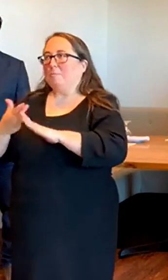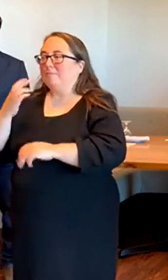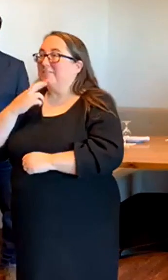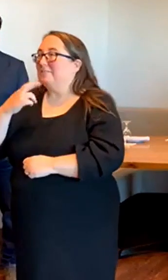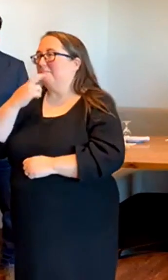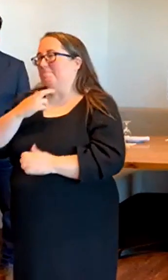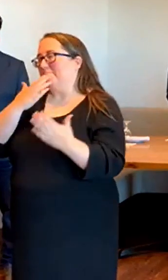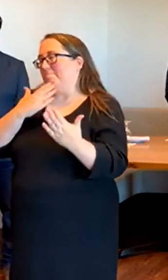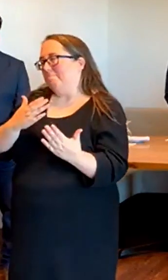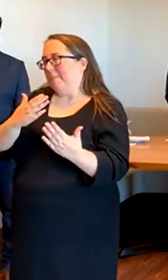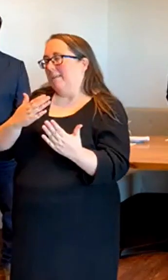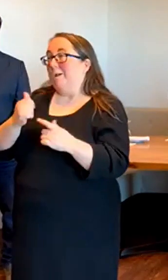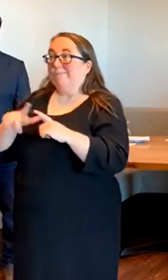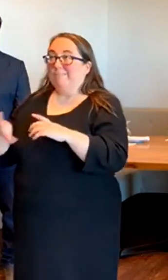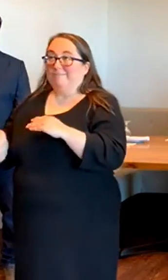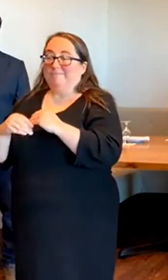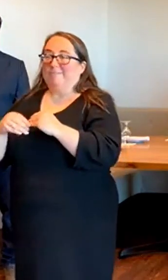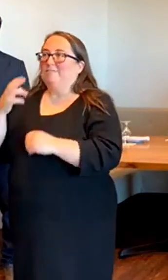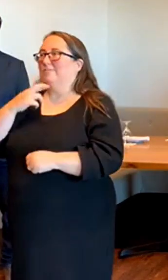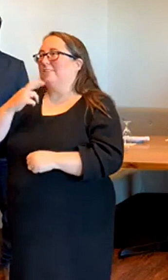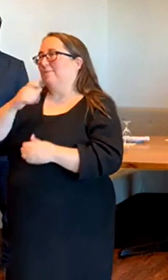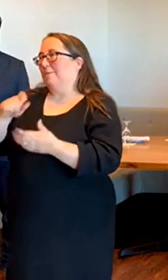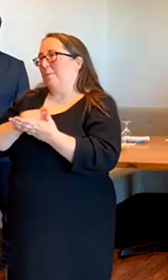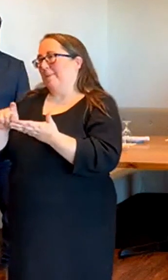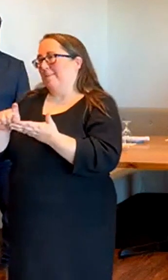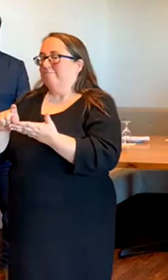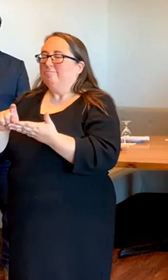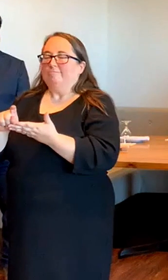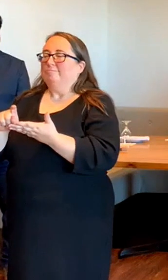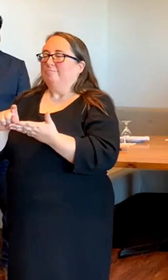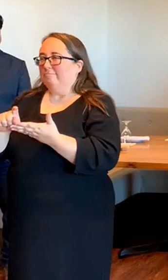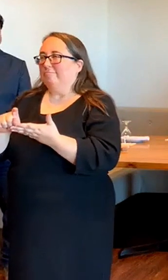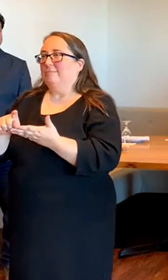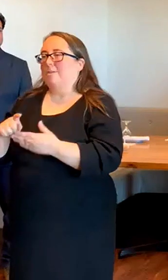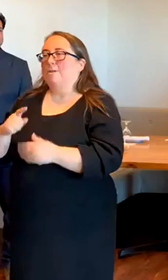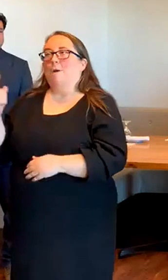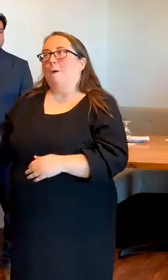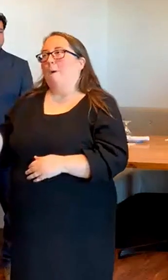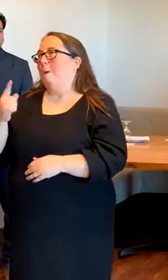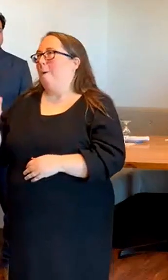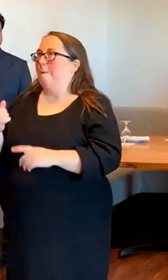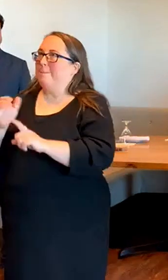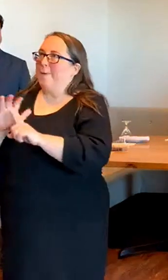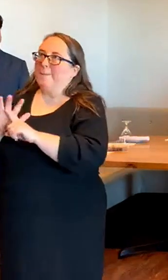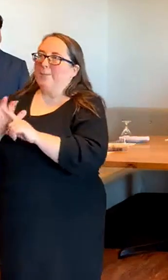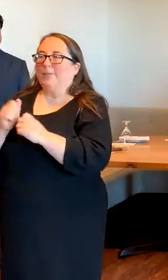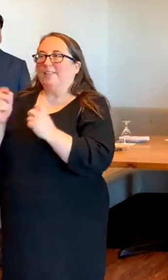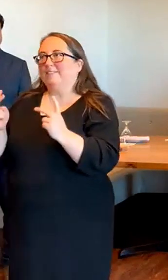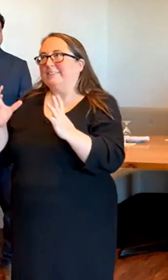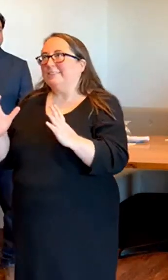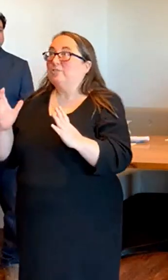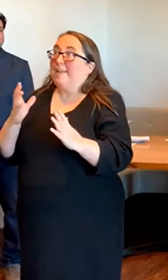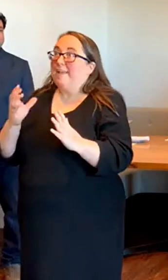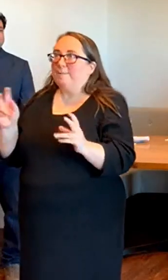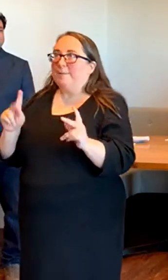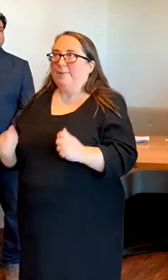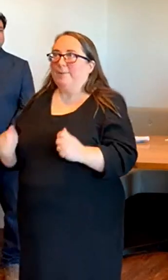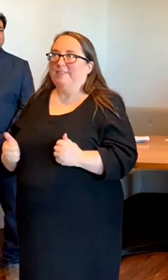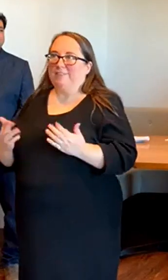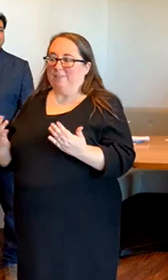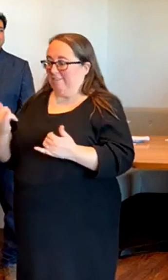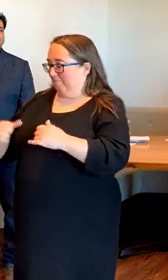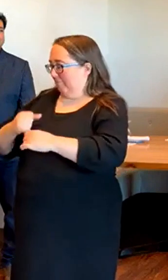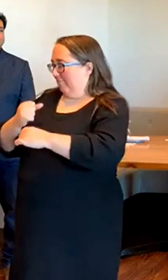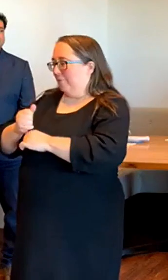add that Restaurant Weeks has always been widely popular with visitors and residents. This year, we are especially sensitive